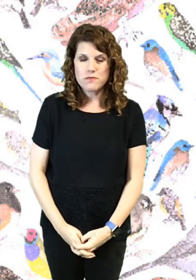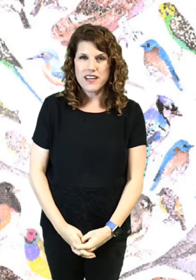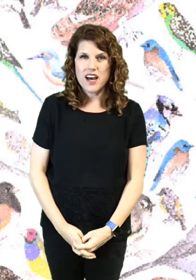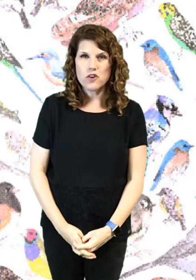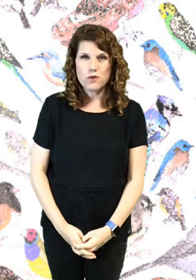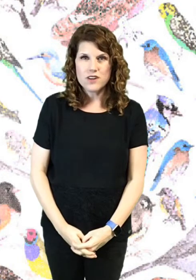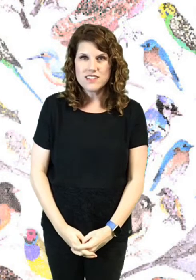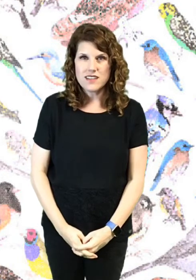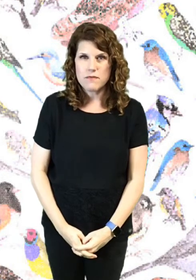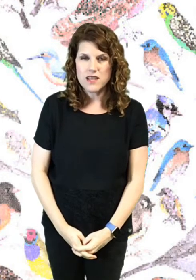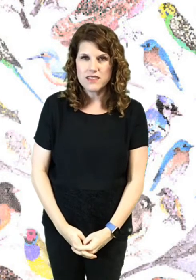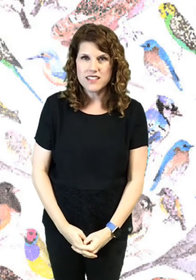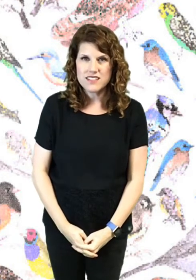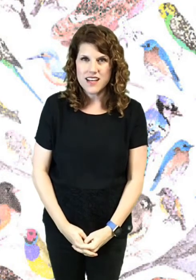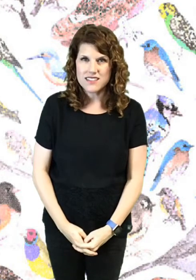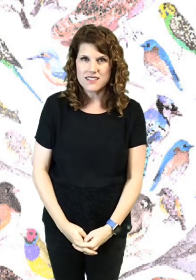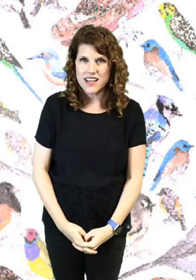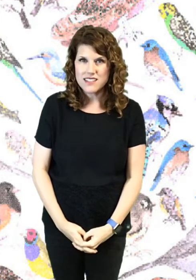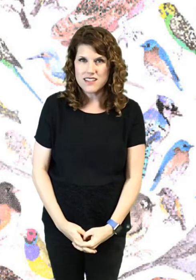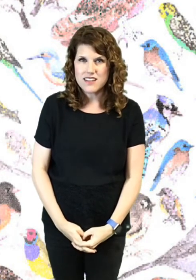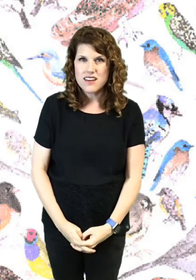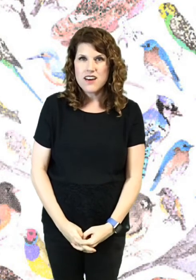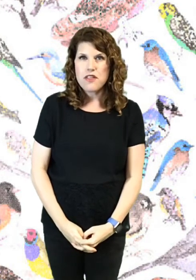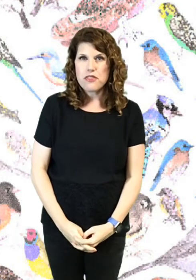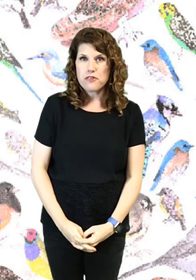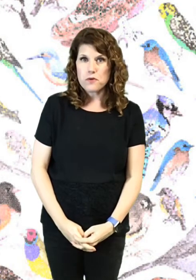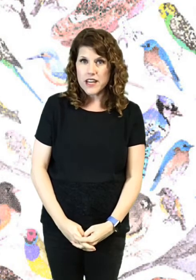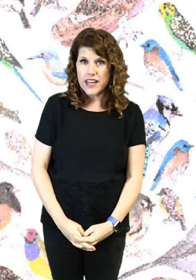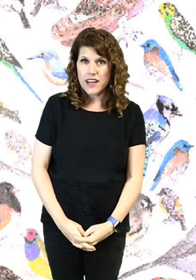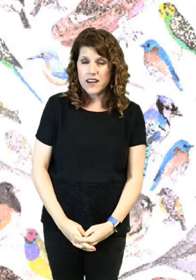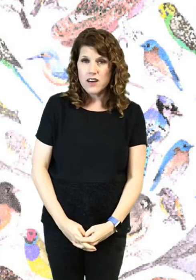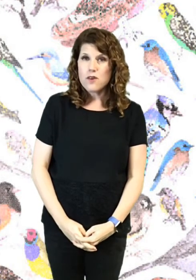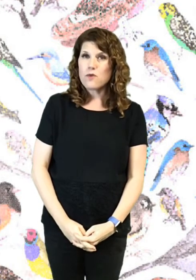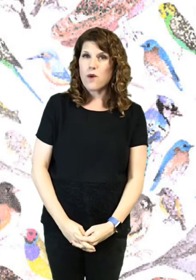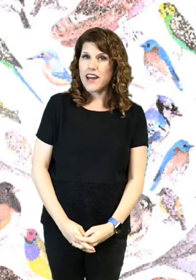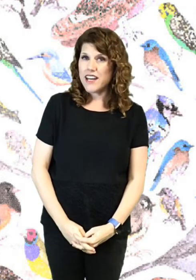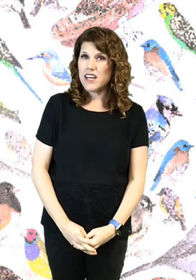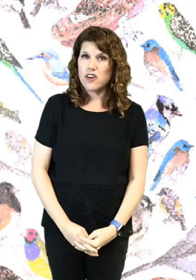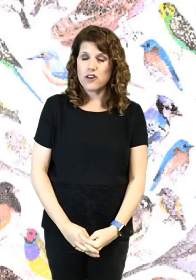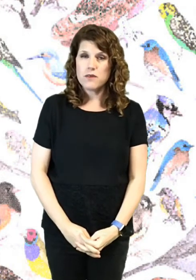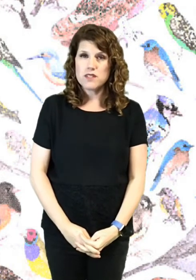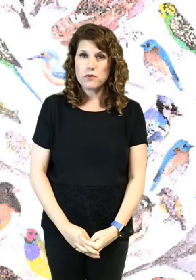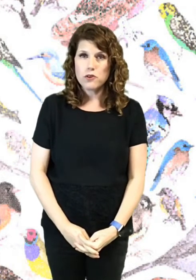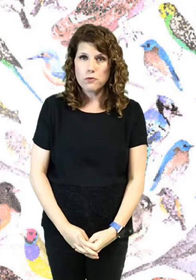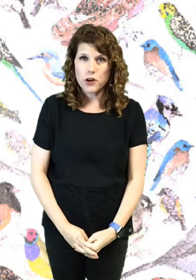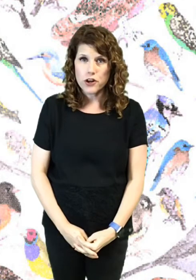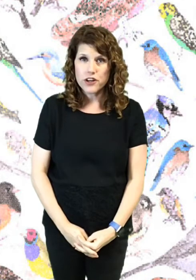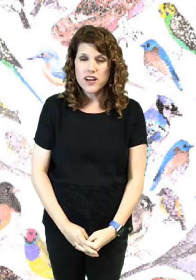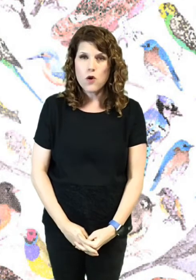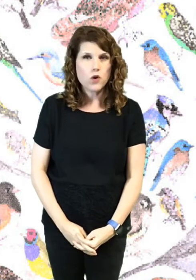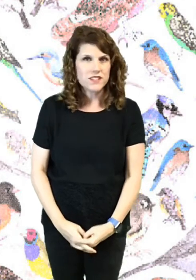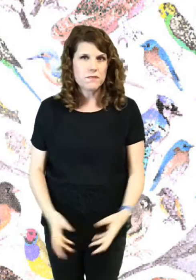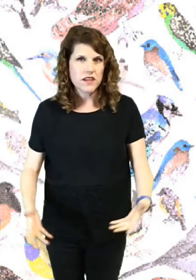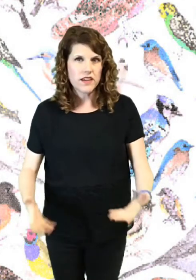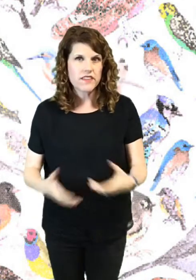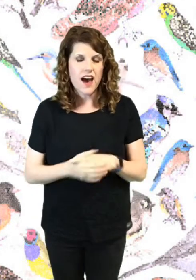be a Google assignment that says lesson 3 writing here comes a bluebird or something like that.